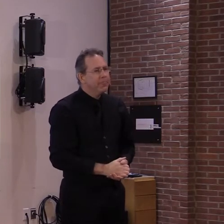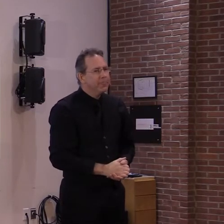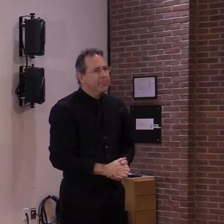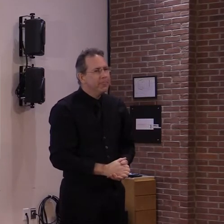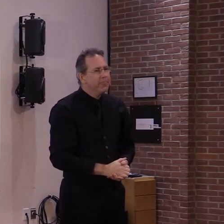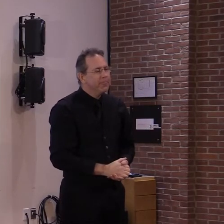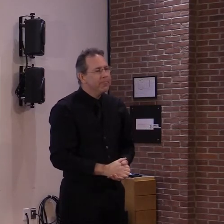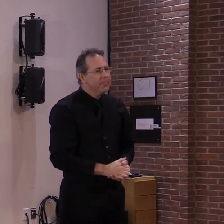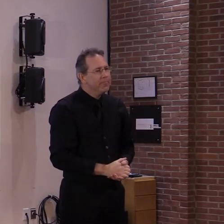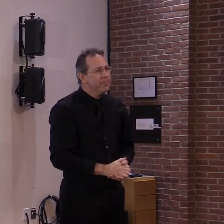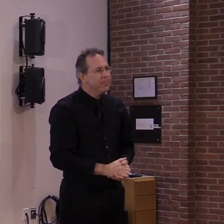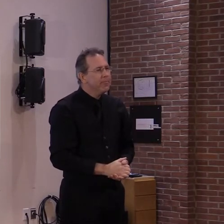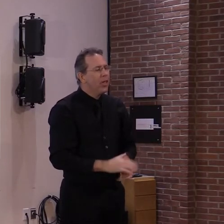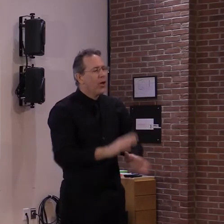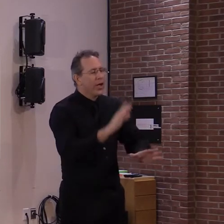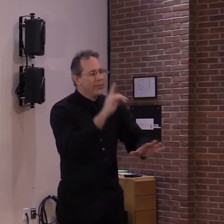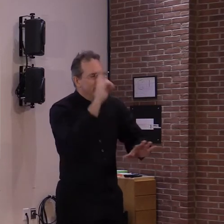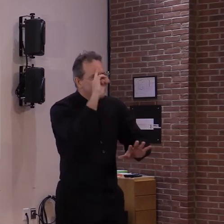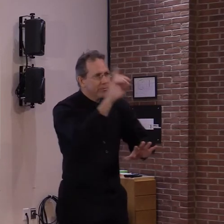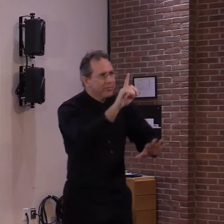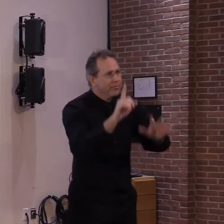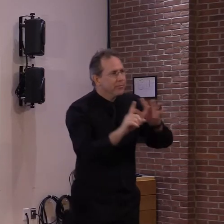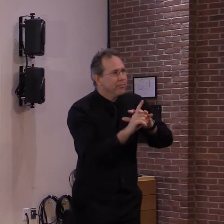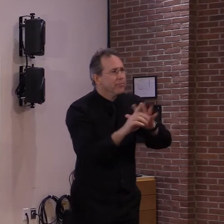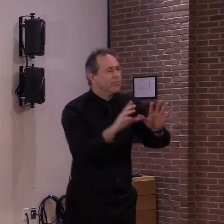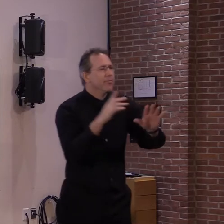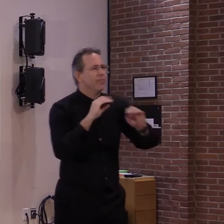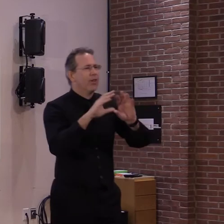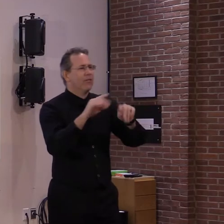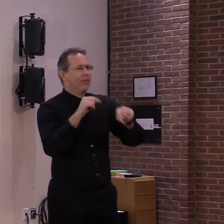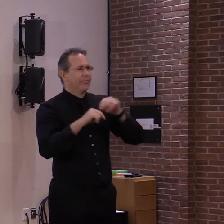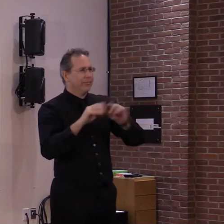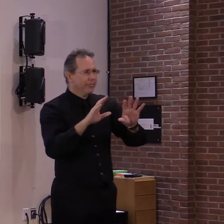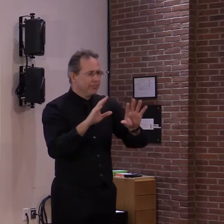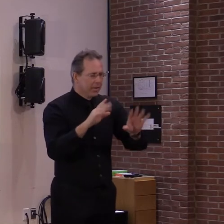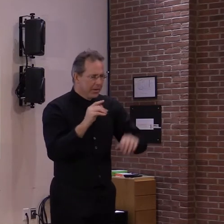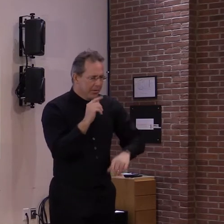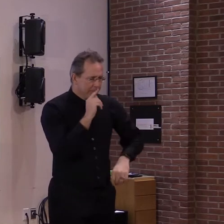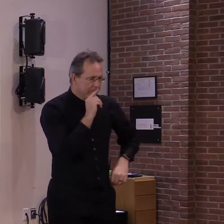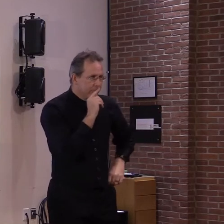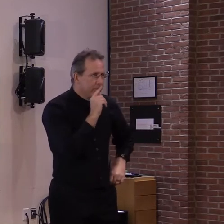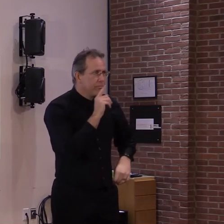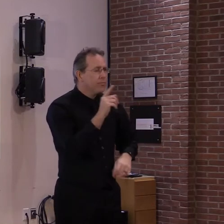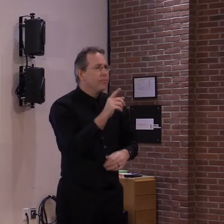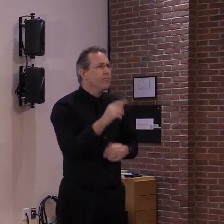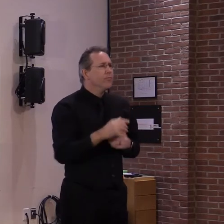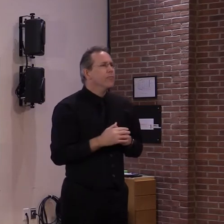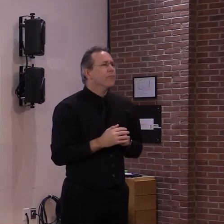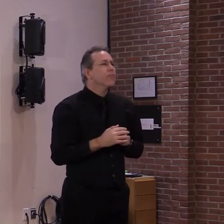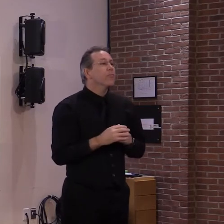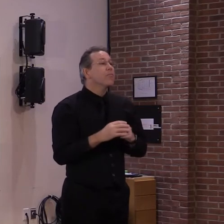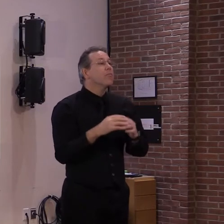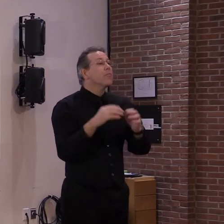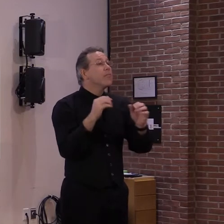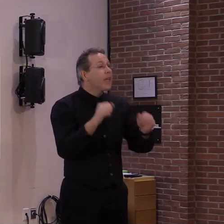Can I just clarify that? mean, with the, that would be from 65 up.